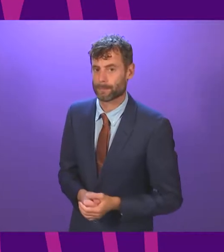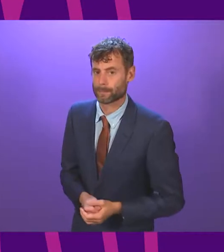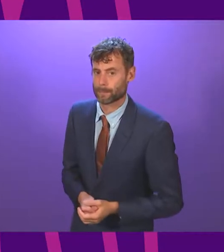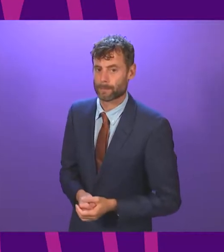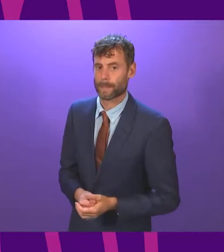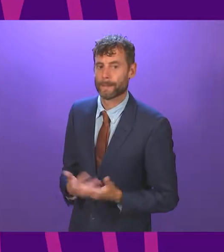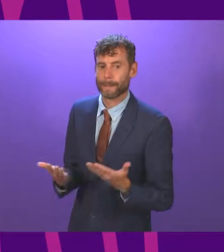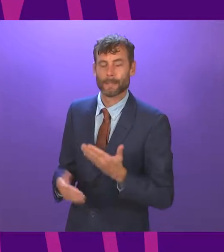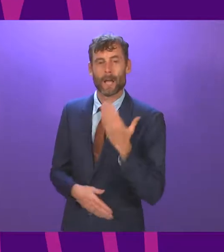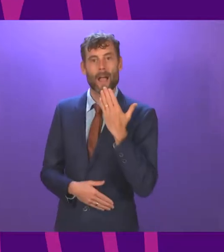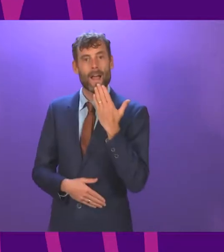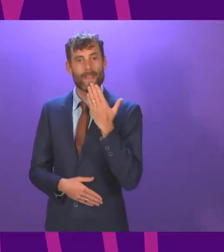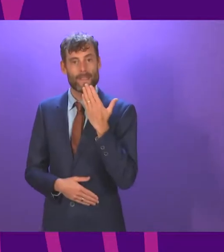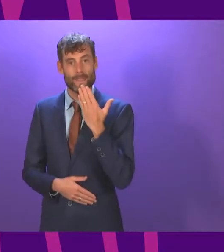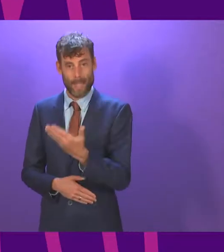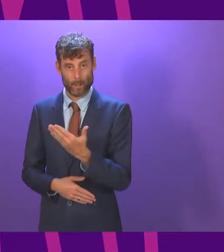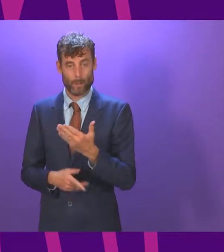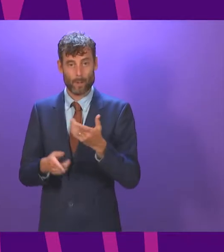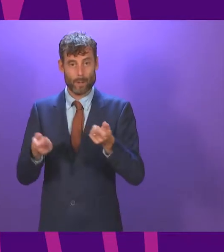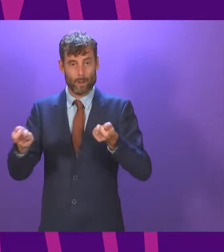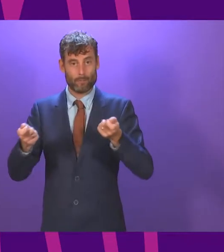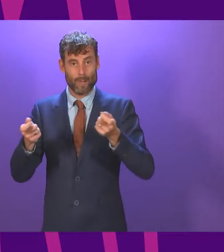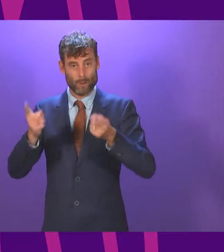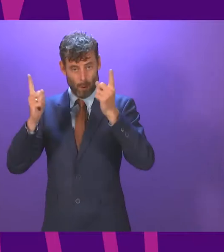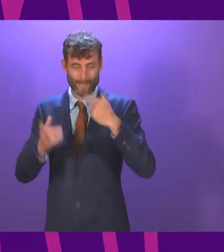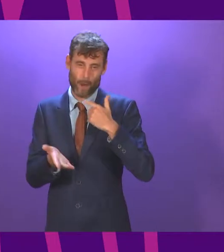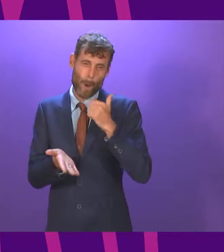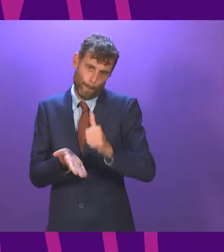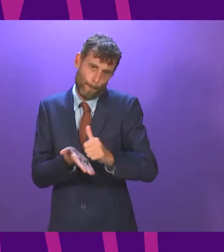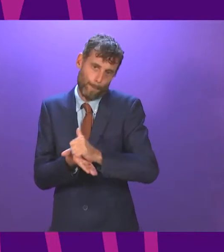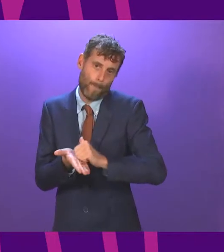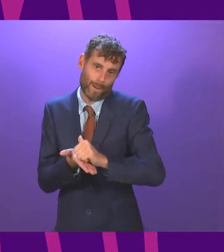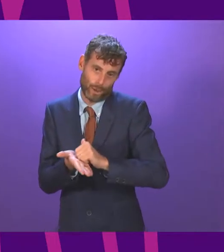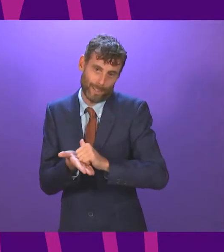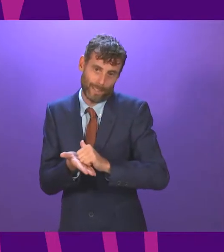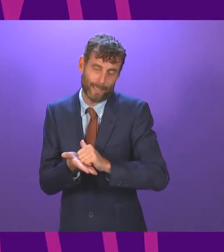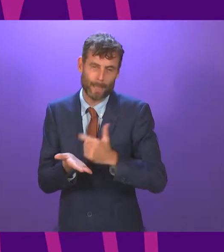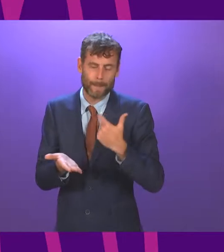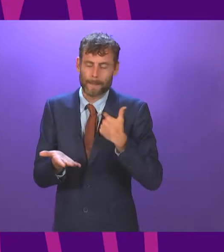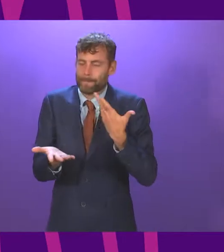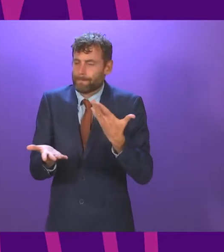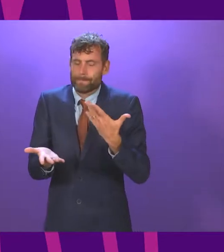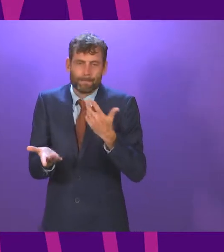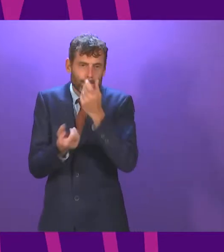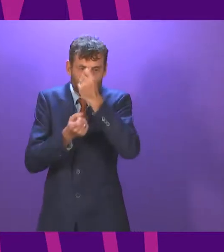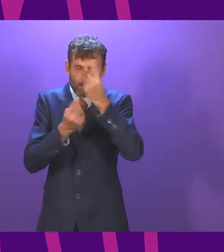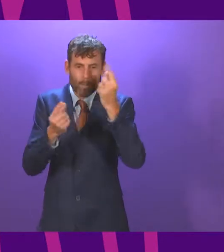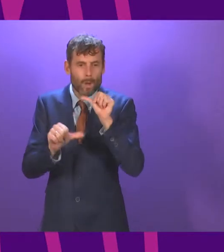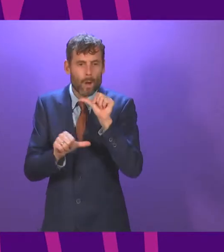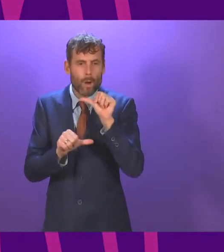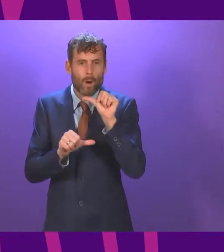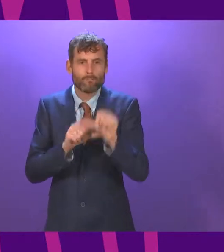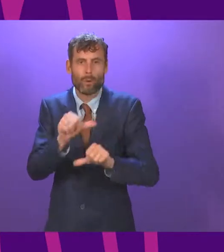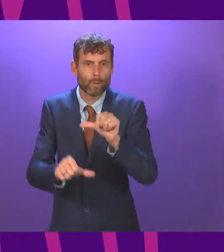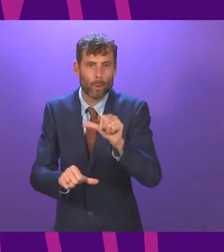Thank you. the presiding officer and please accept my apologies for my lack of understanding of protocols at the